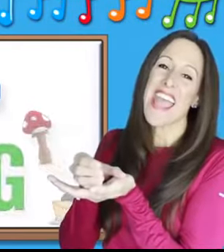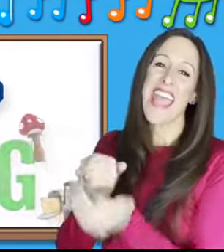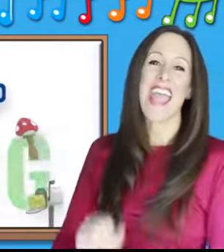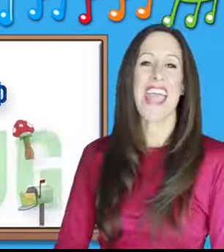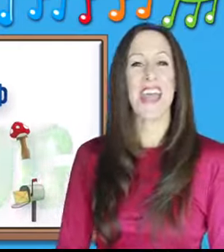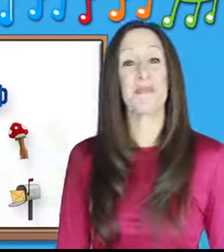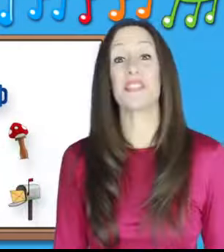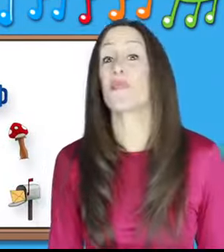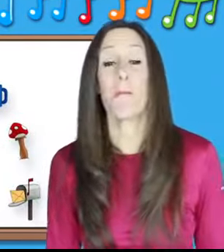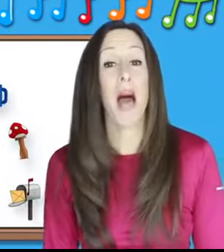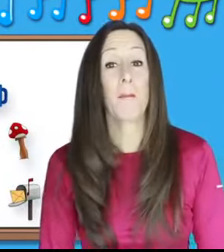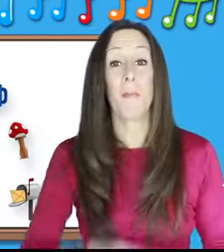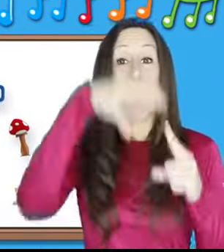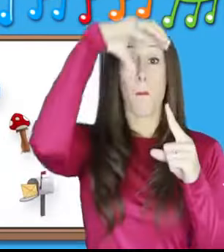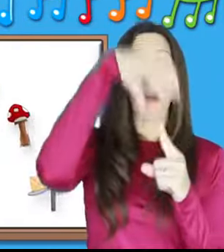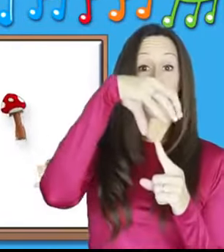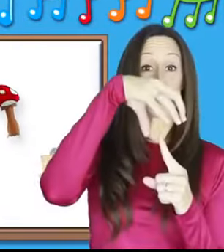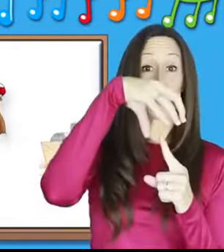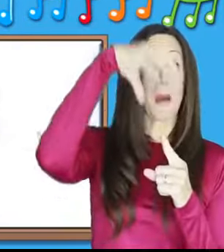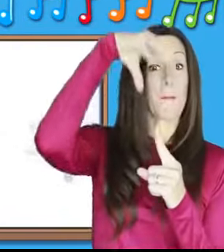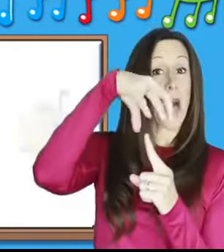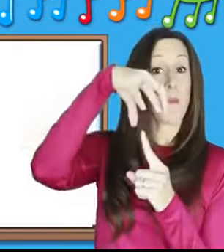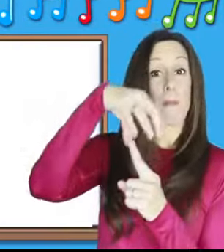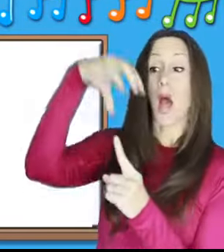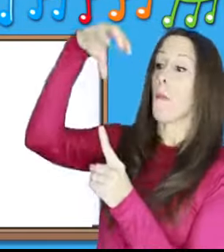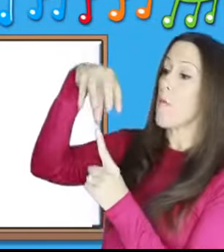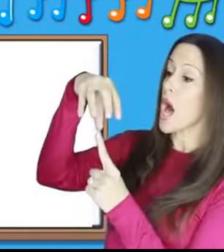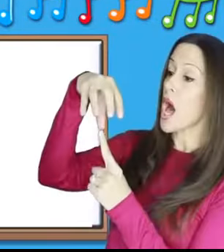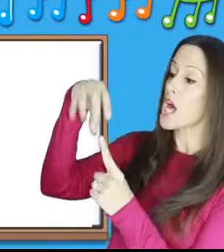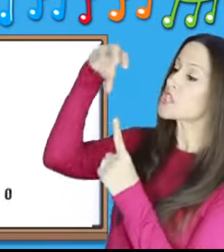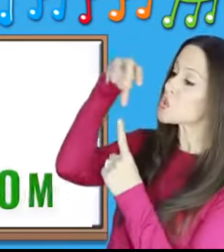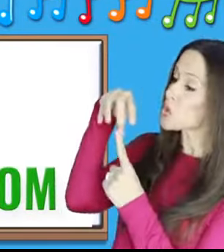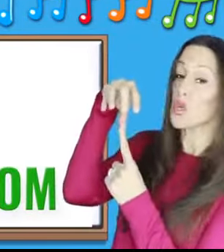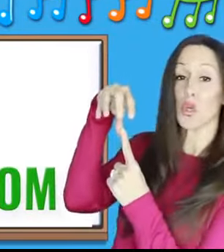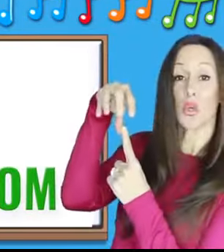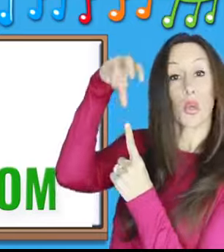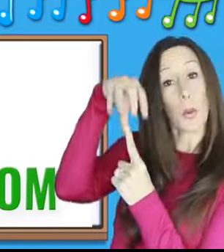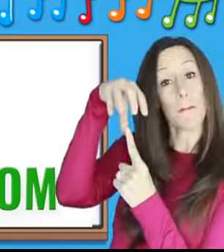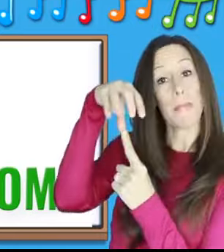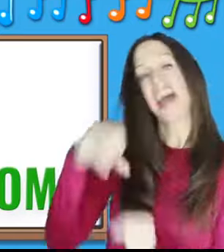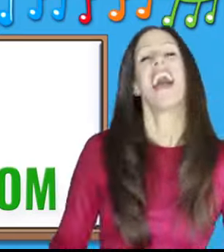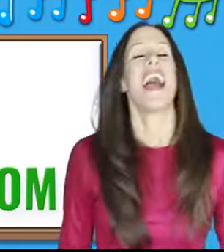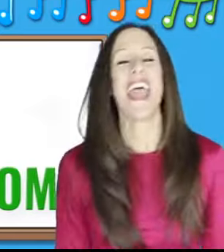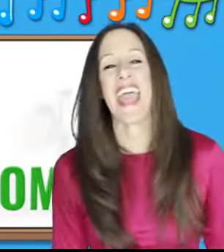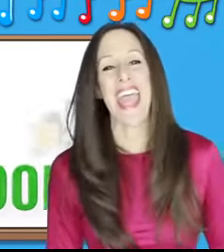-m is for m-m-mushroom M-m-mushroom M